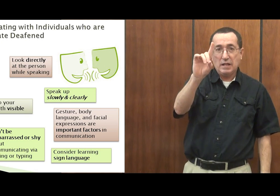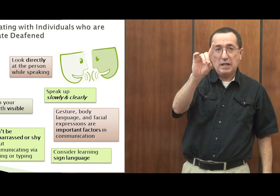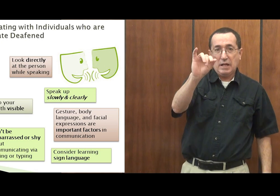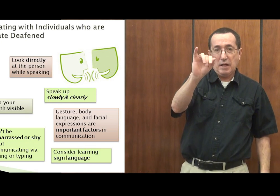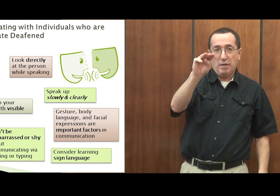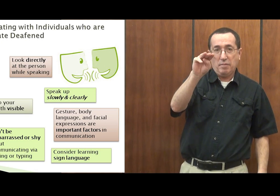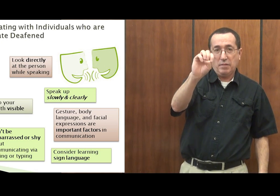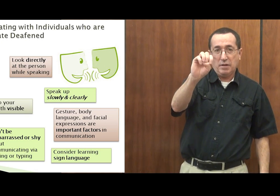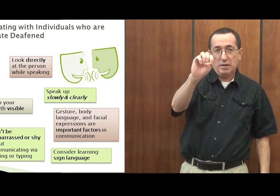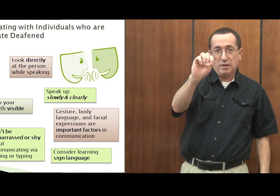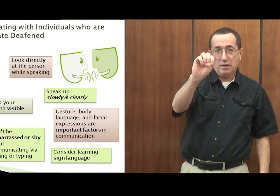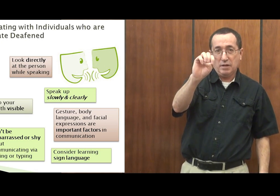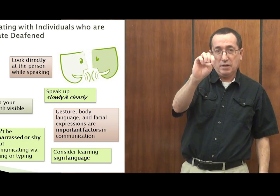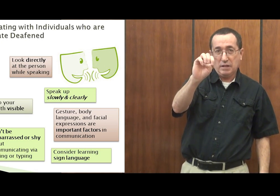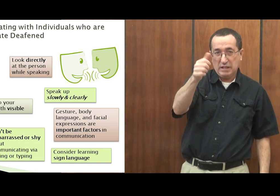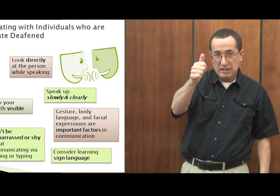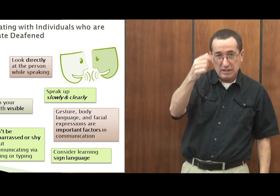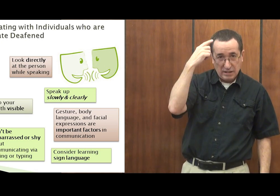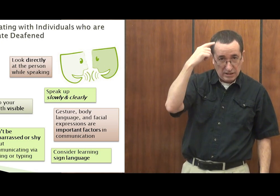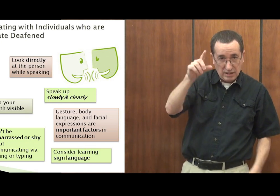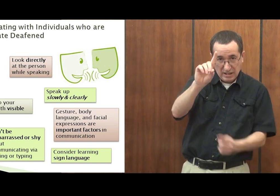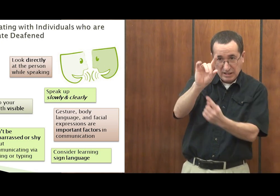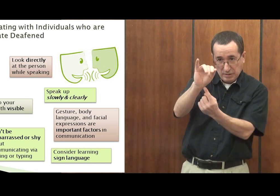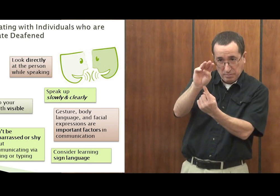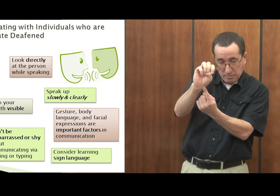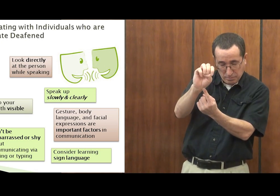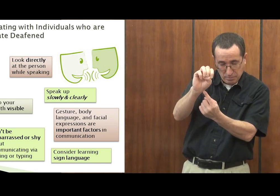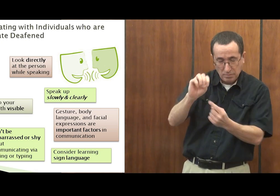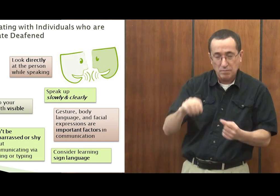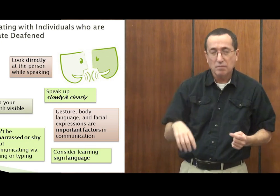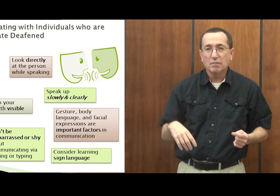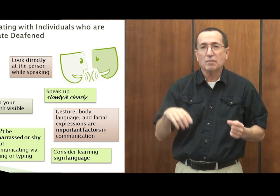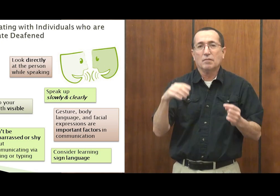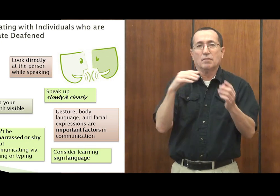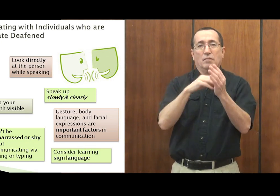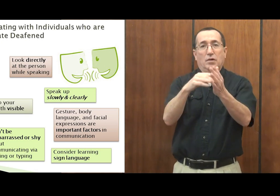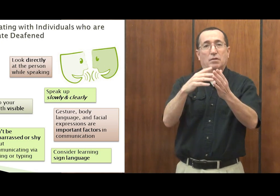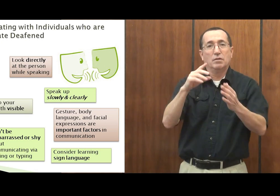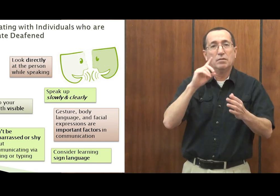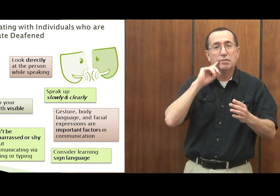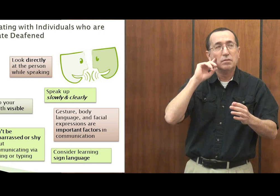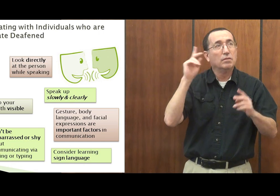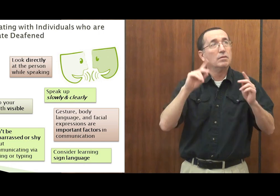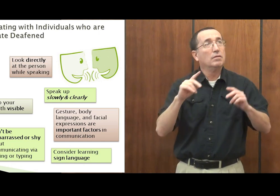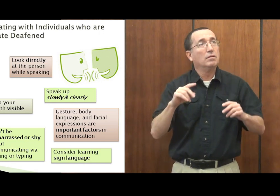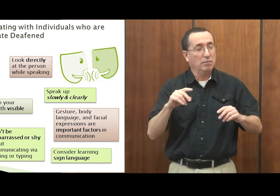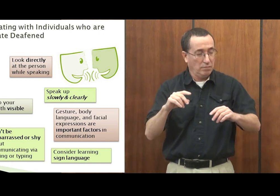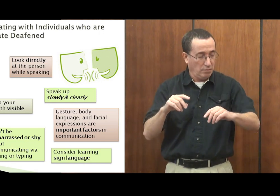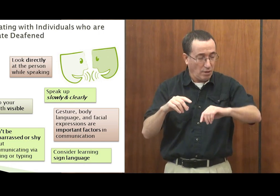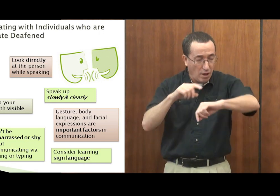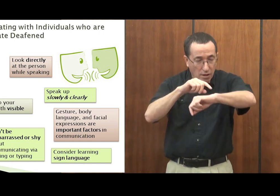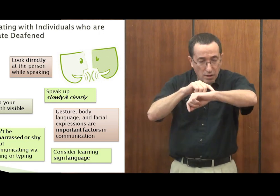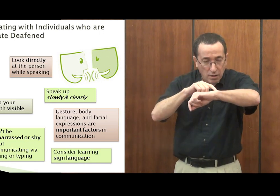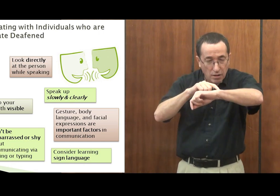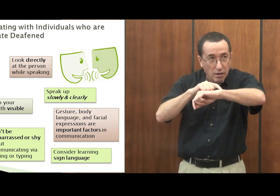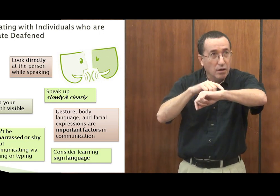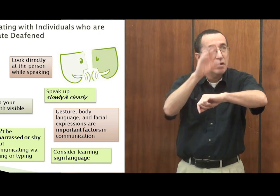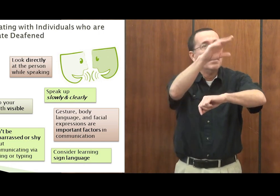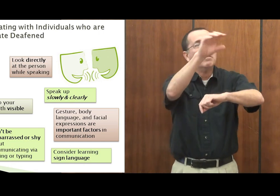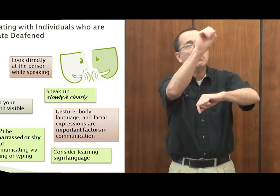like, do you have a dime? sentence is like, do you have a dime? Often deaf people will see that, oh, I have